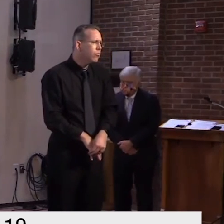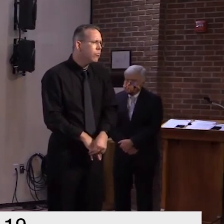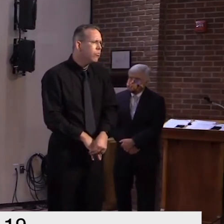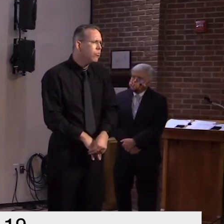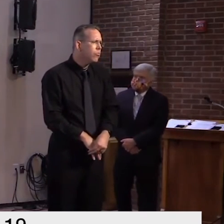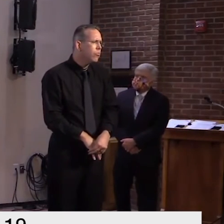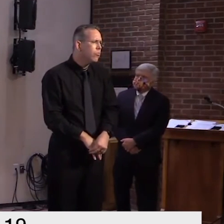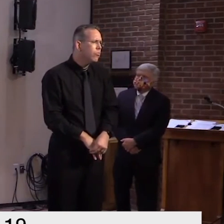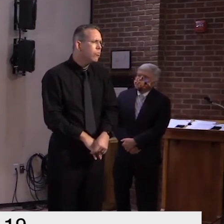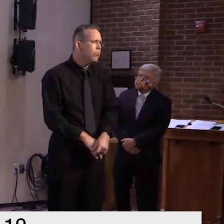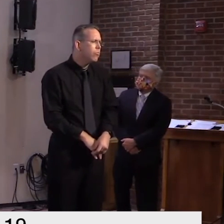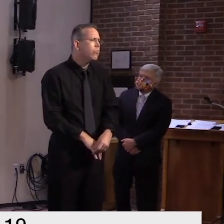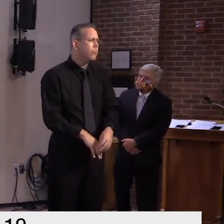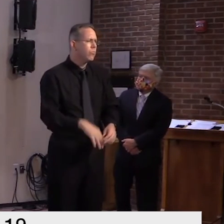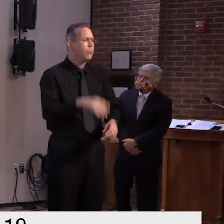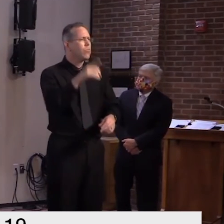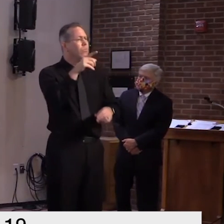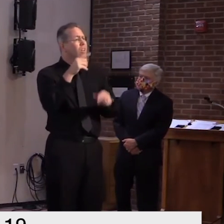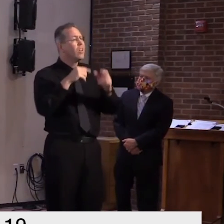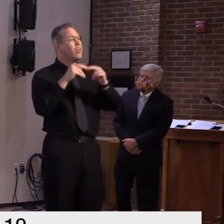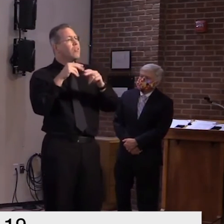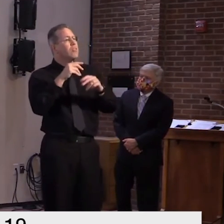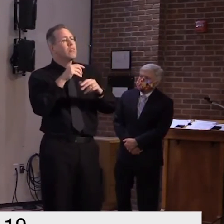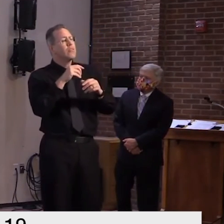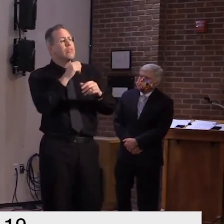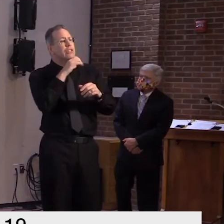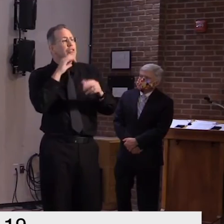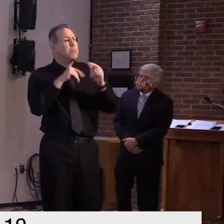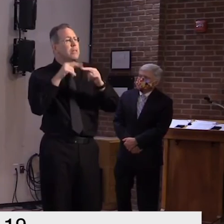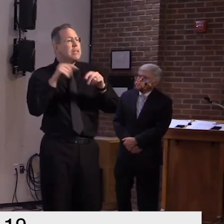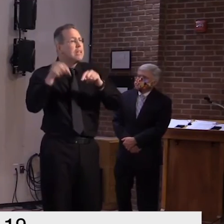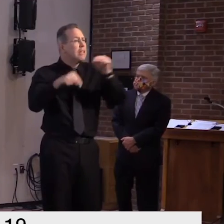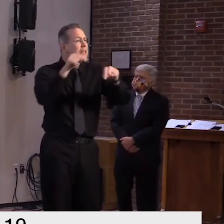um commissioner levin i don't know if you have that off the top of your head